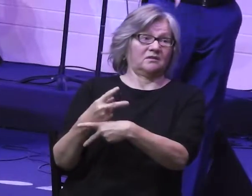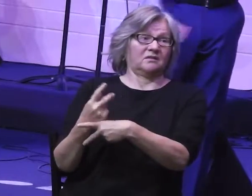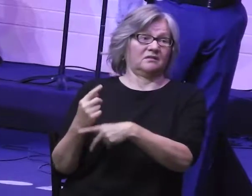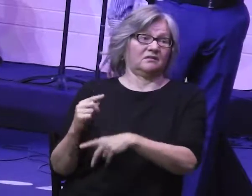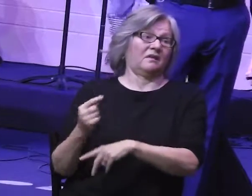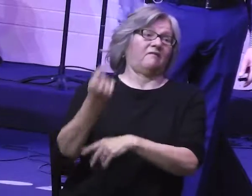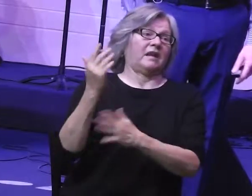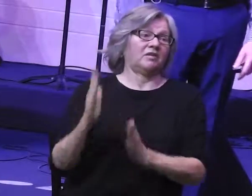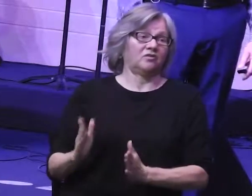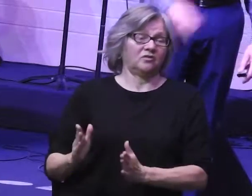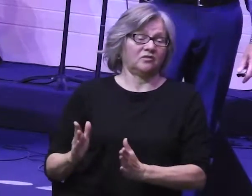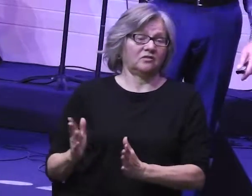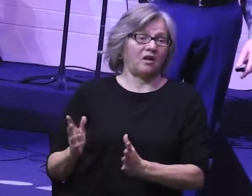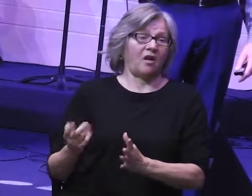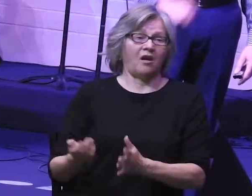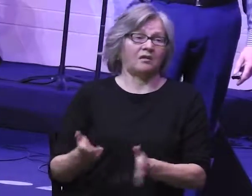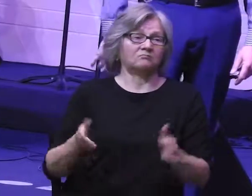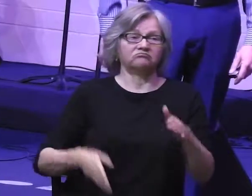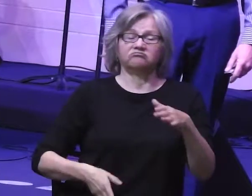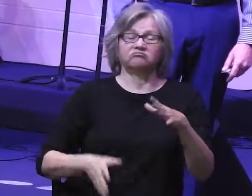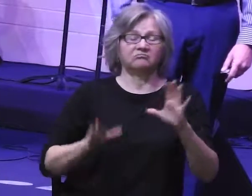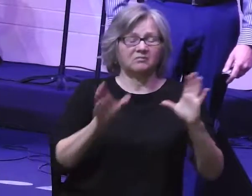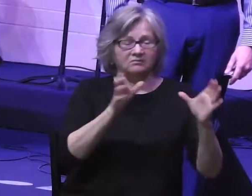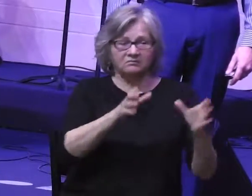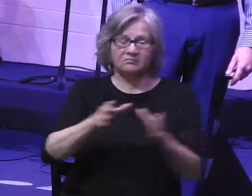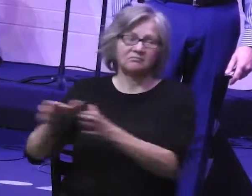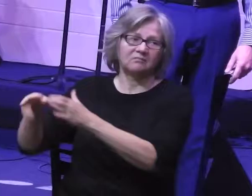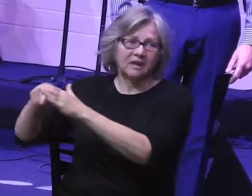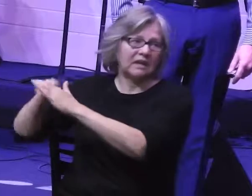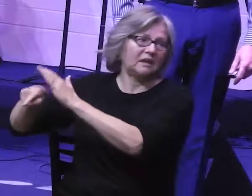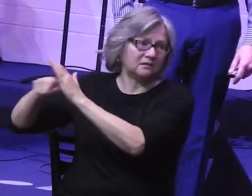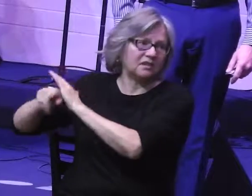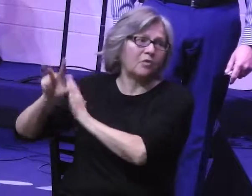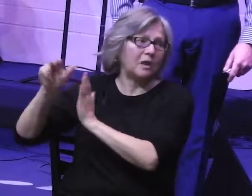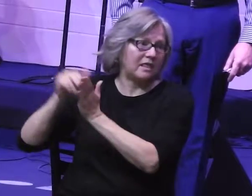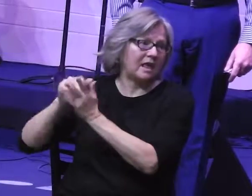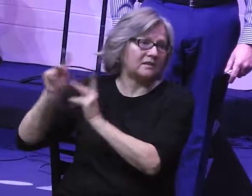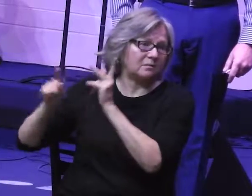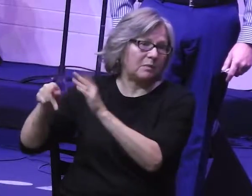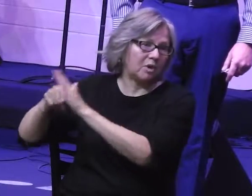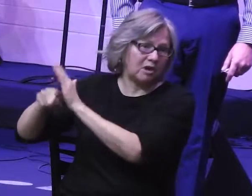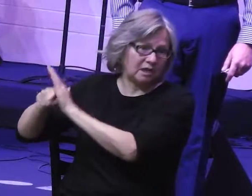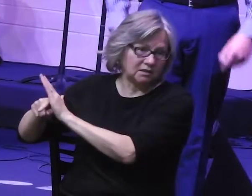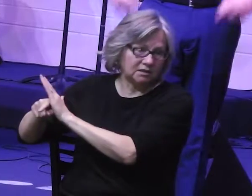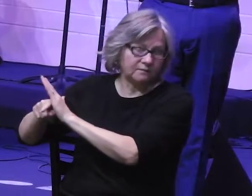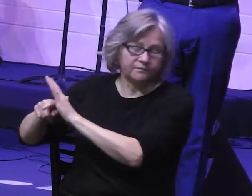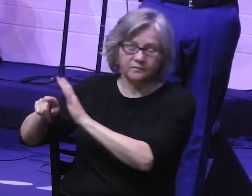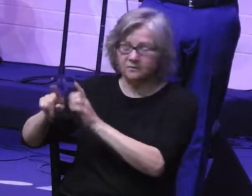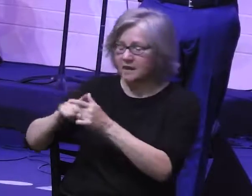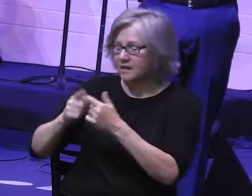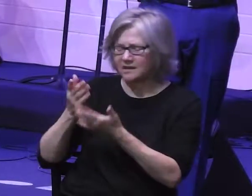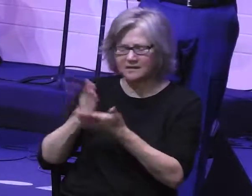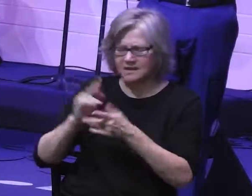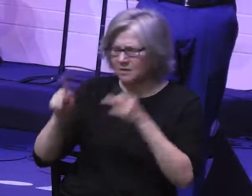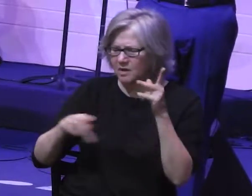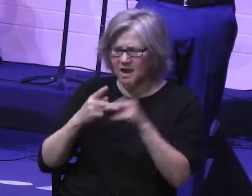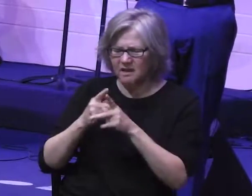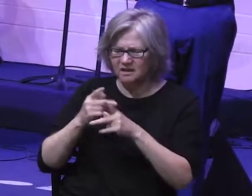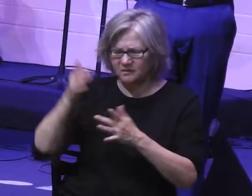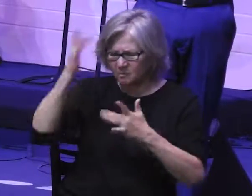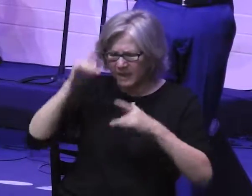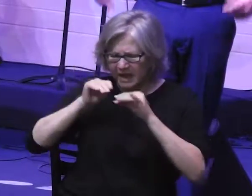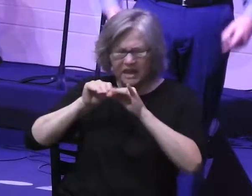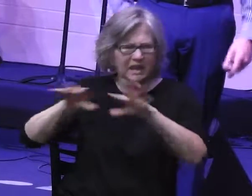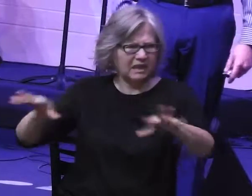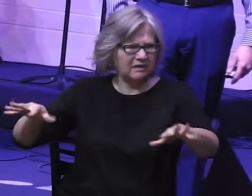offenders are actually purged from the community. 3,000 of them are killed. And then there's some kind of plague